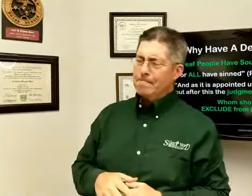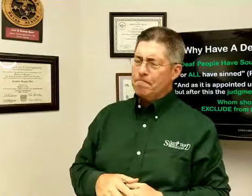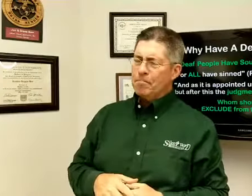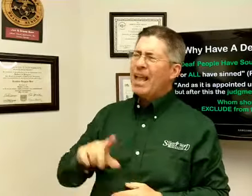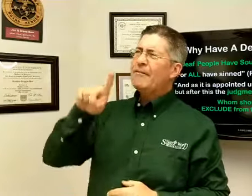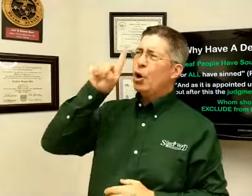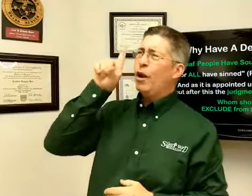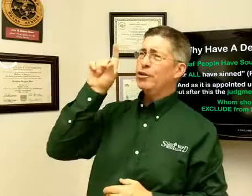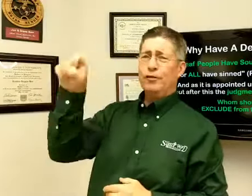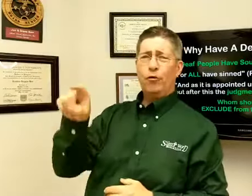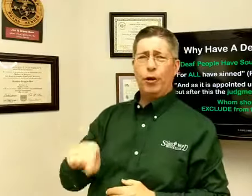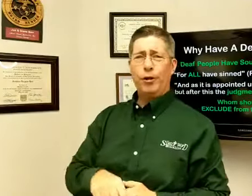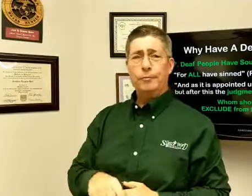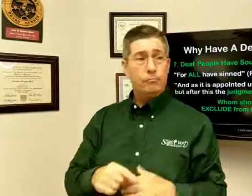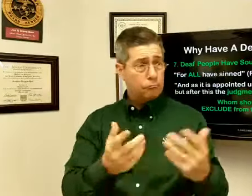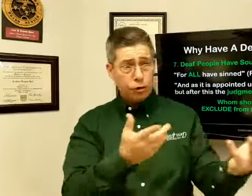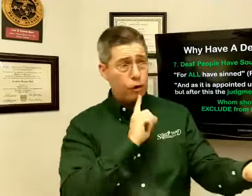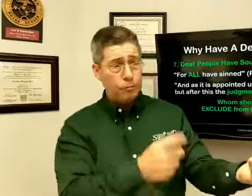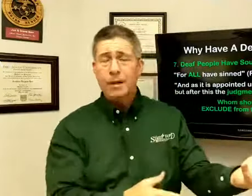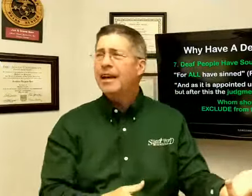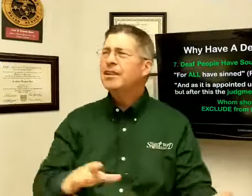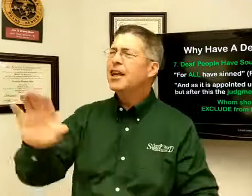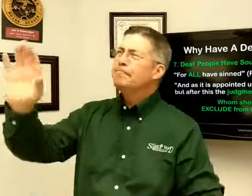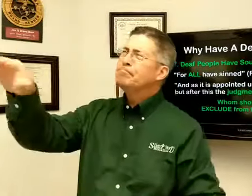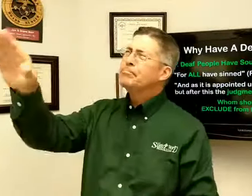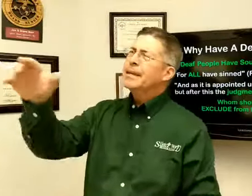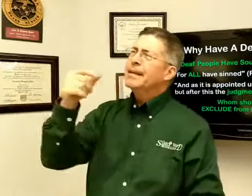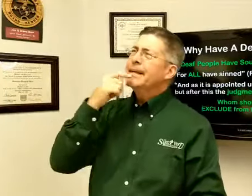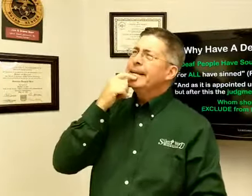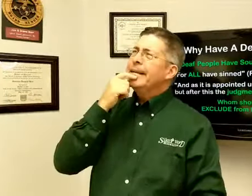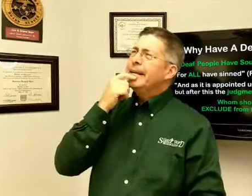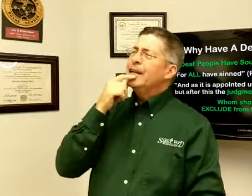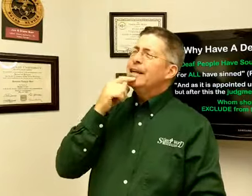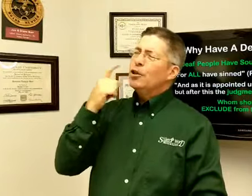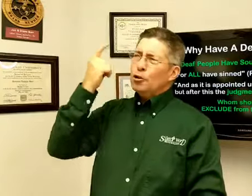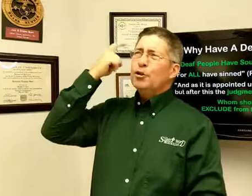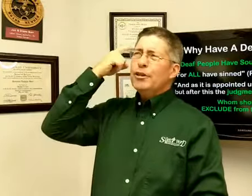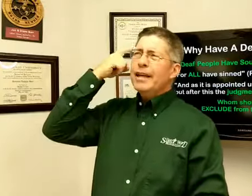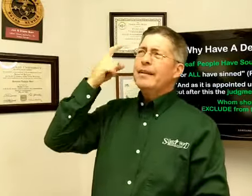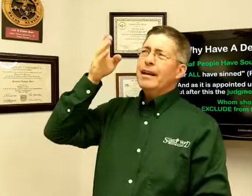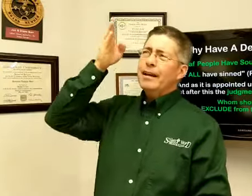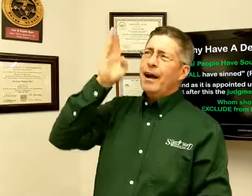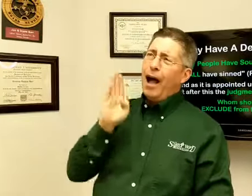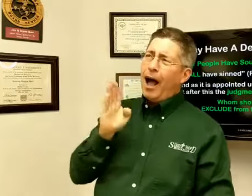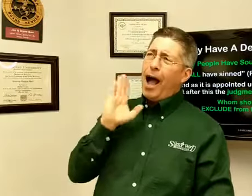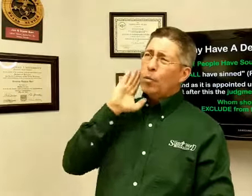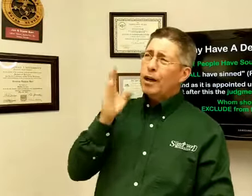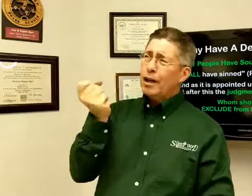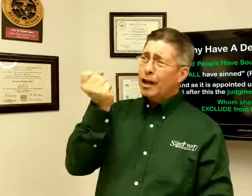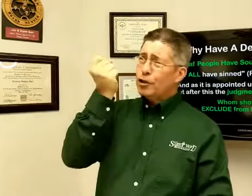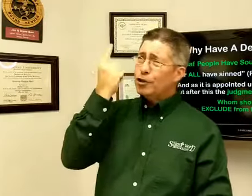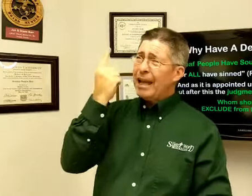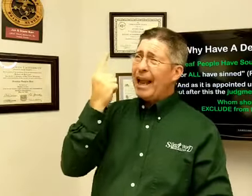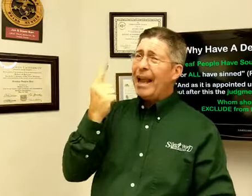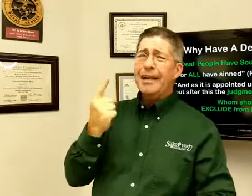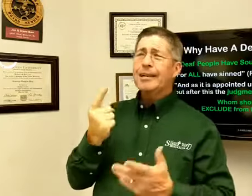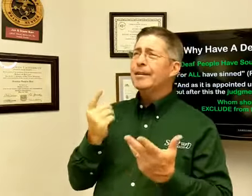I have a question for you. Sure. He said, don't you think that God will understand and